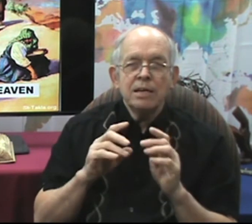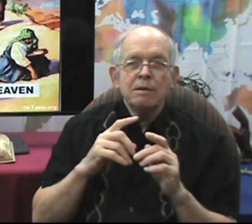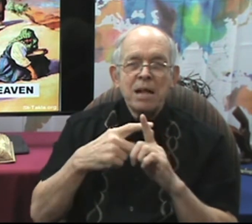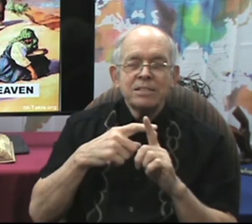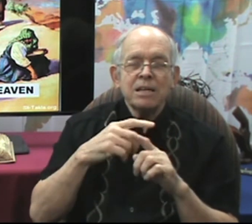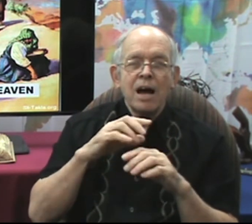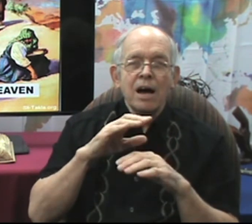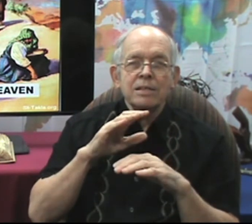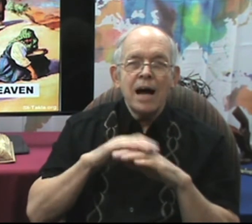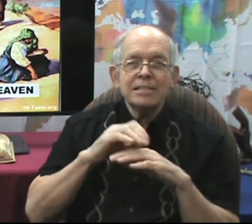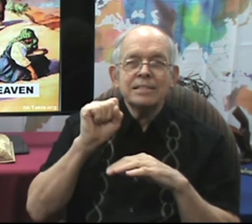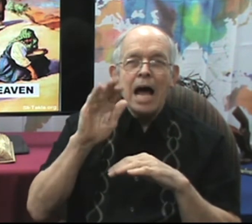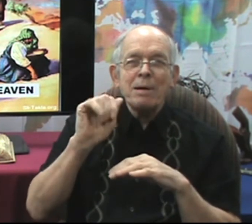If uh, and it terrible.